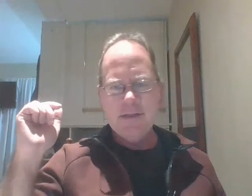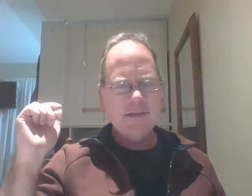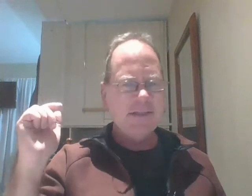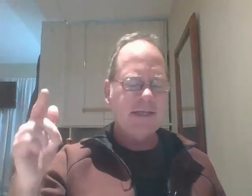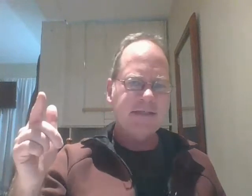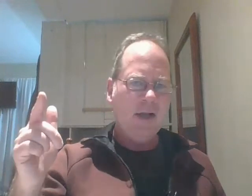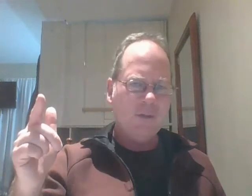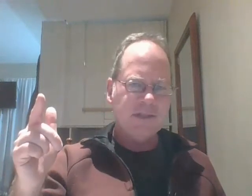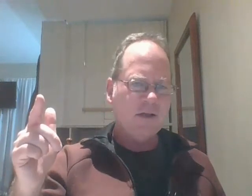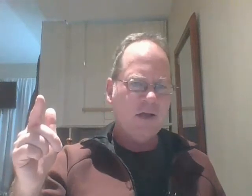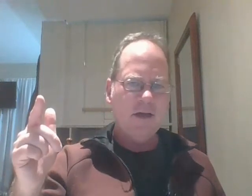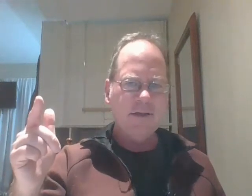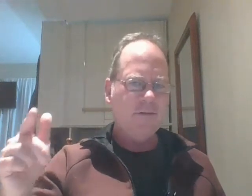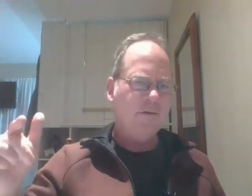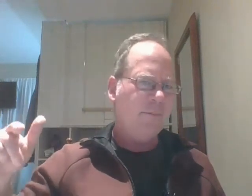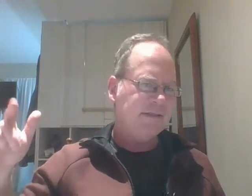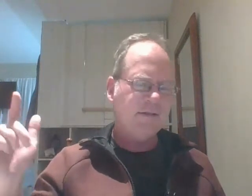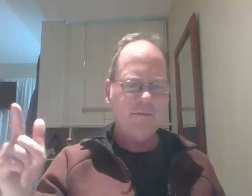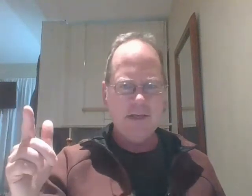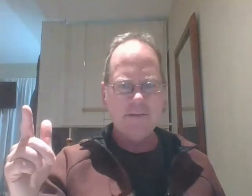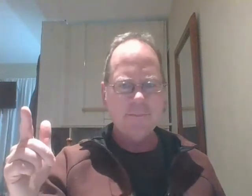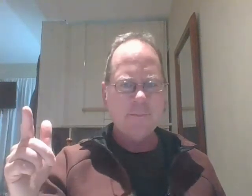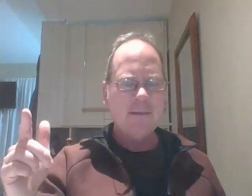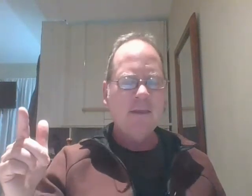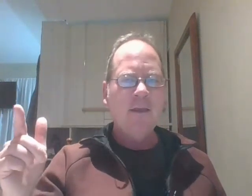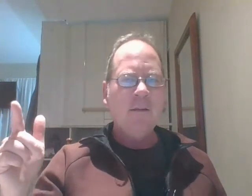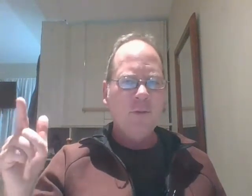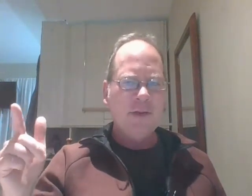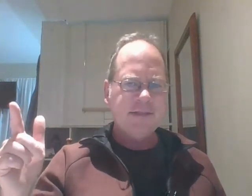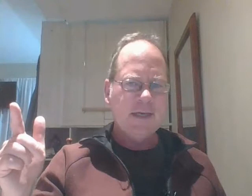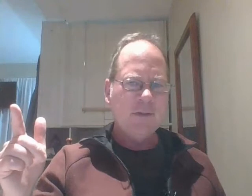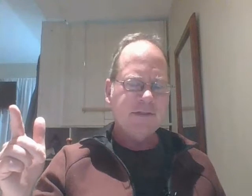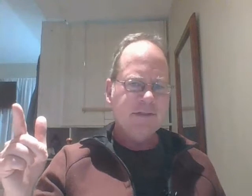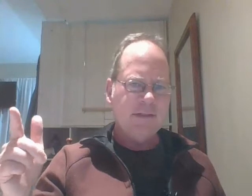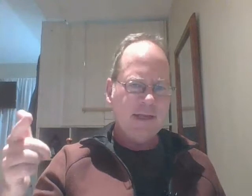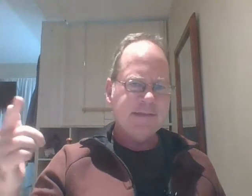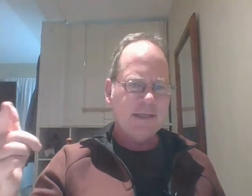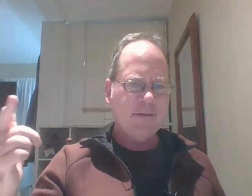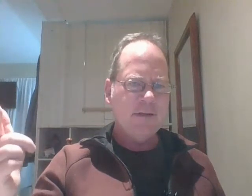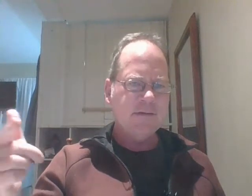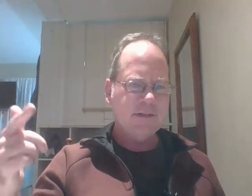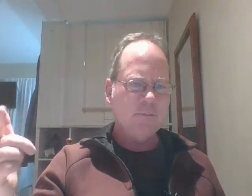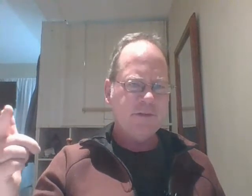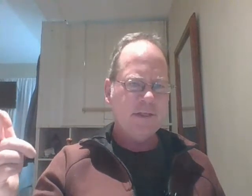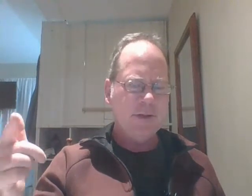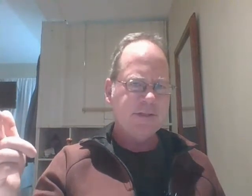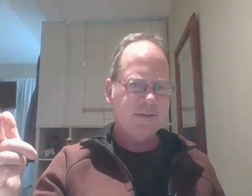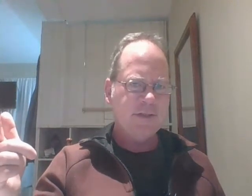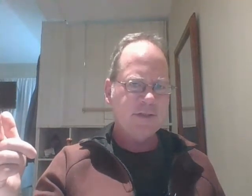suggest they always get along and they're the best of friends but what he said was like i say in my videos it's mostly a punch and judy show